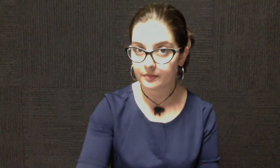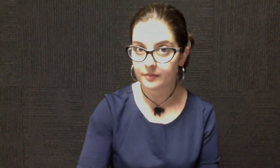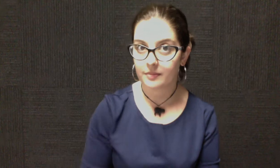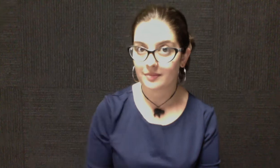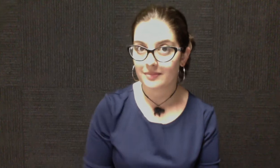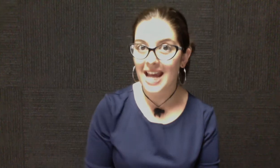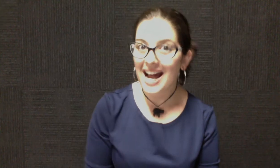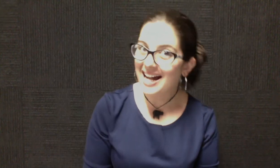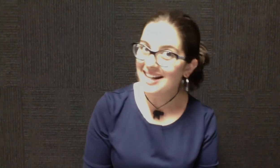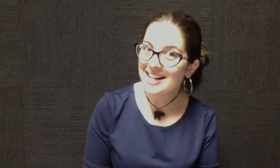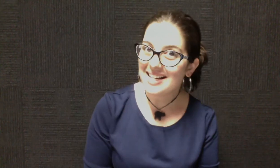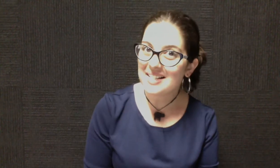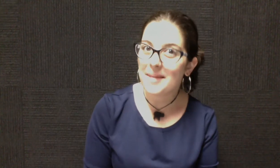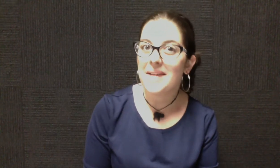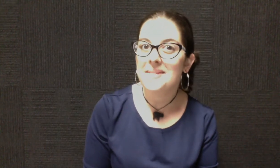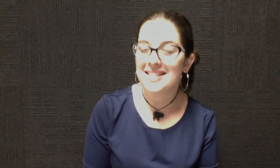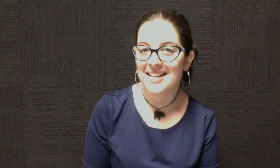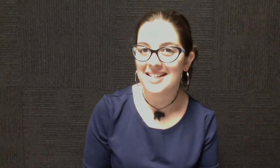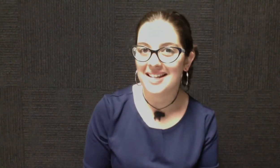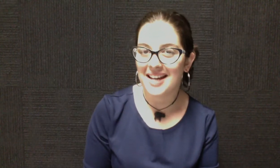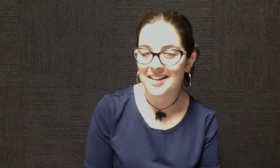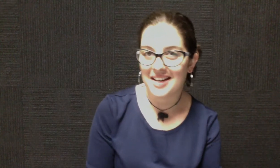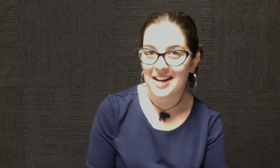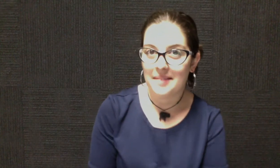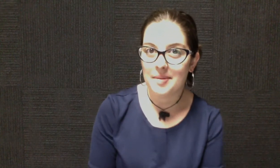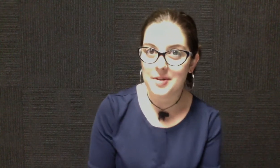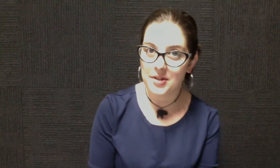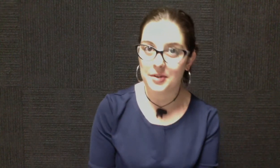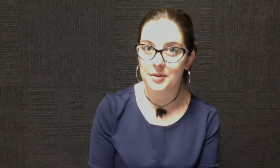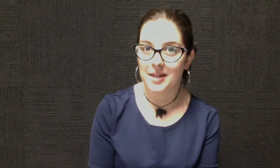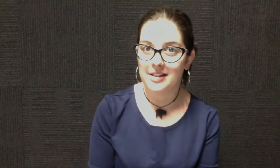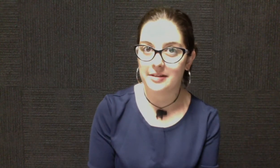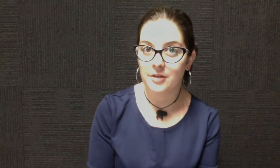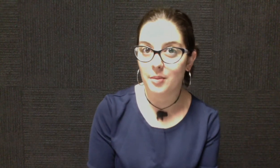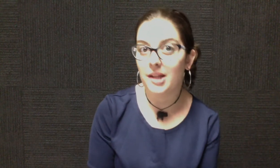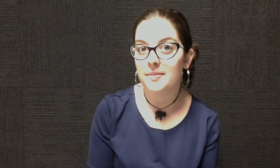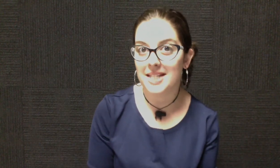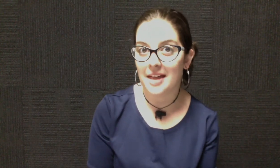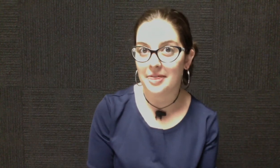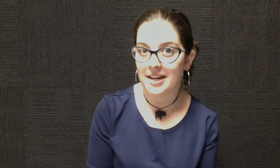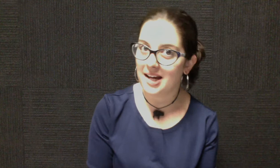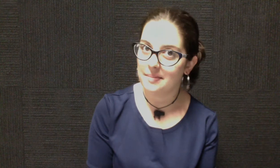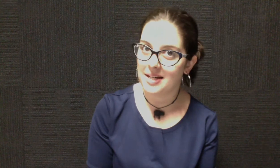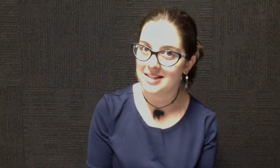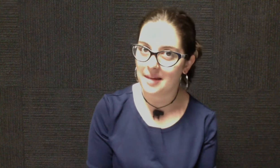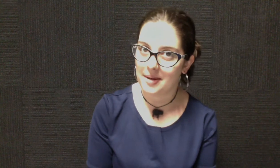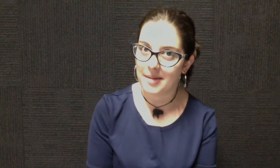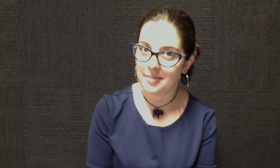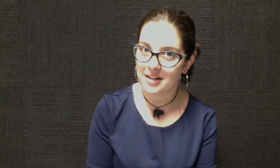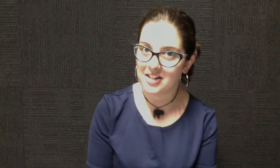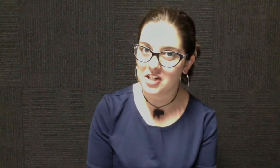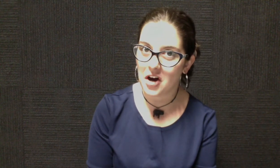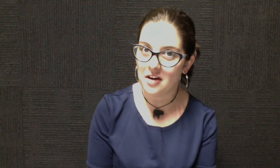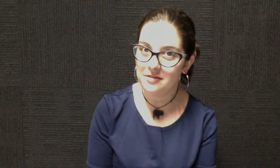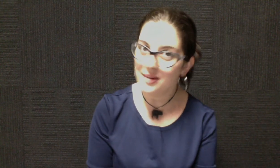Hi guys, my name is Stacey and I am the Musical Director for Williamstown Theatre Company's upcoming production of Rent.